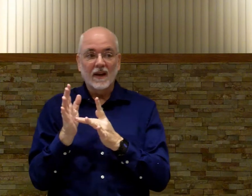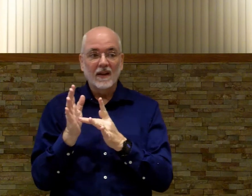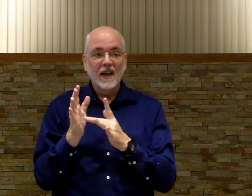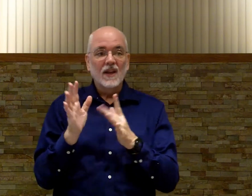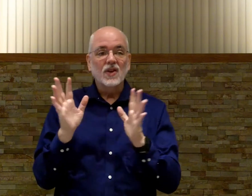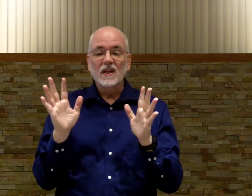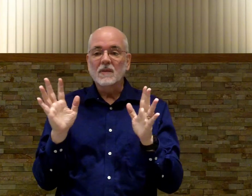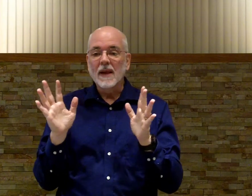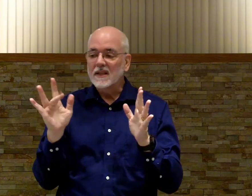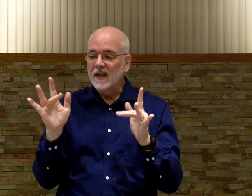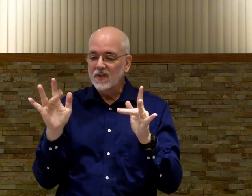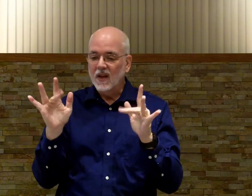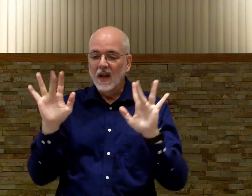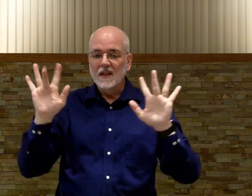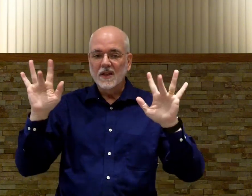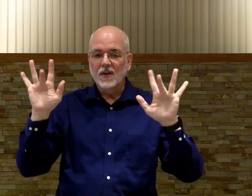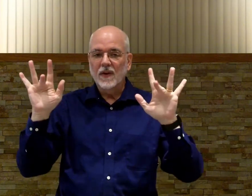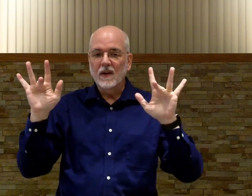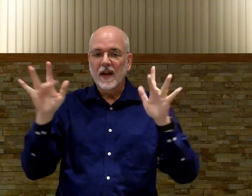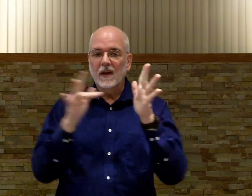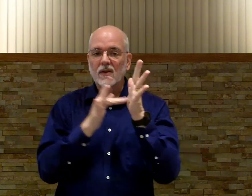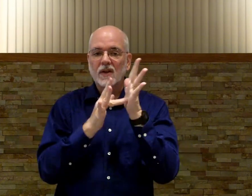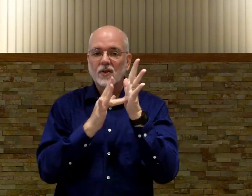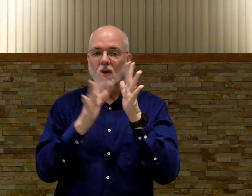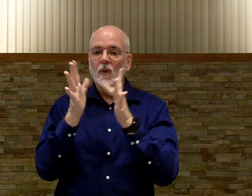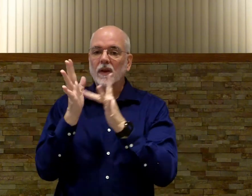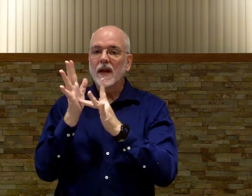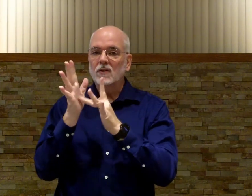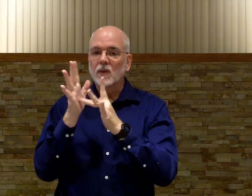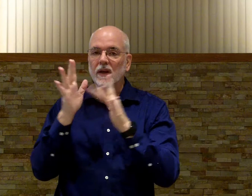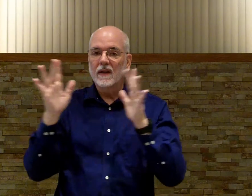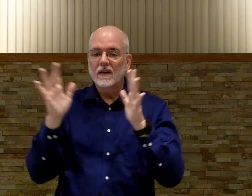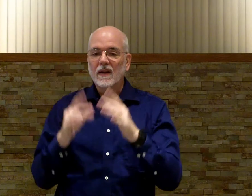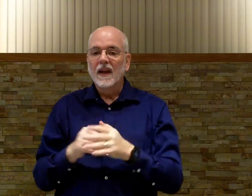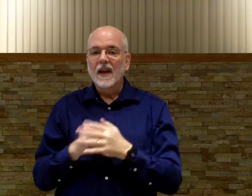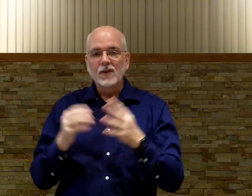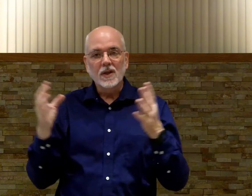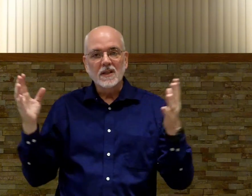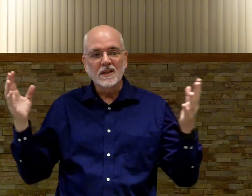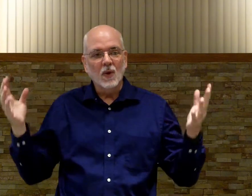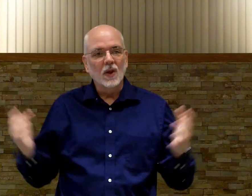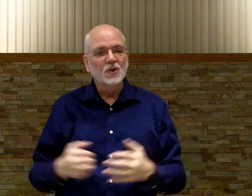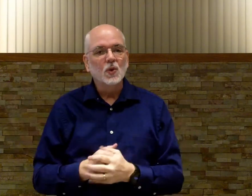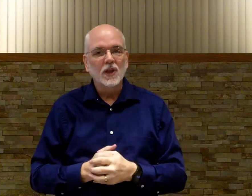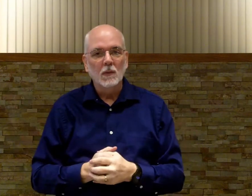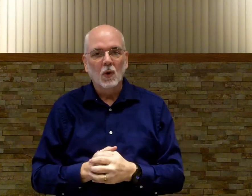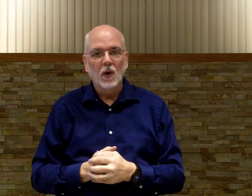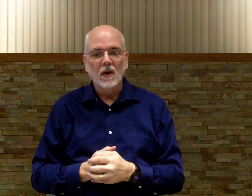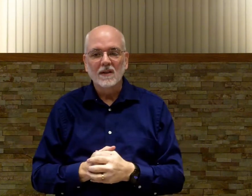jesus makes sense center finger down touching where the nails went in and jesus is one of those two syllable words